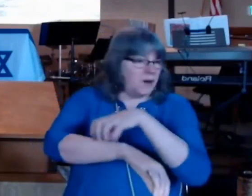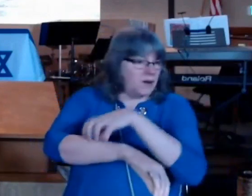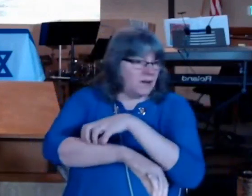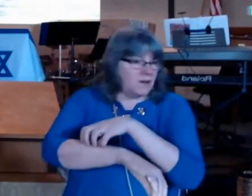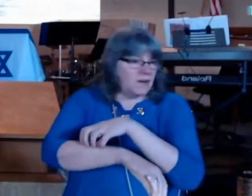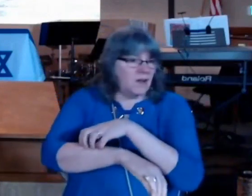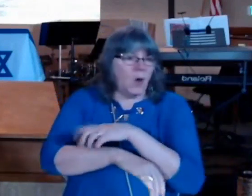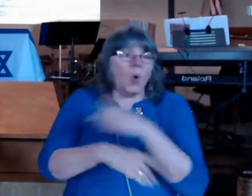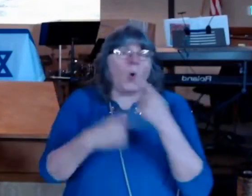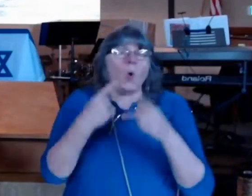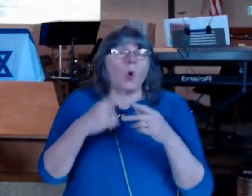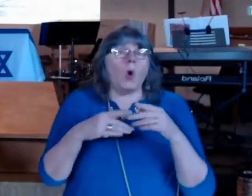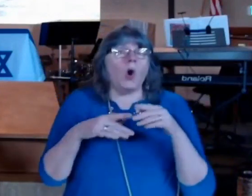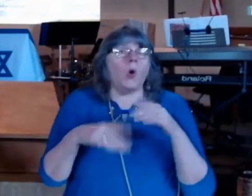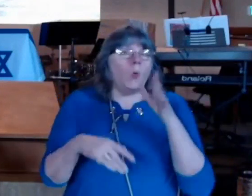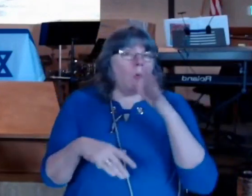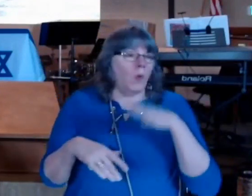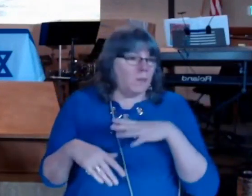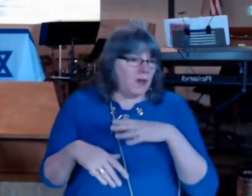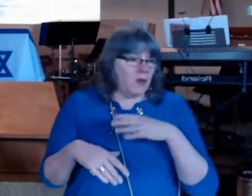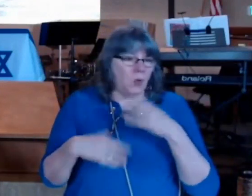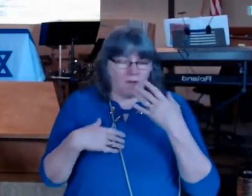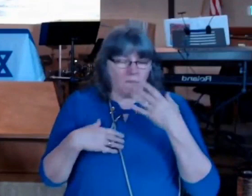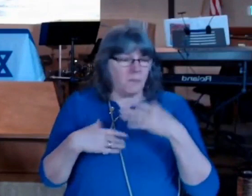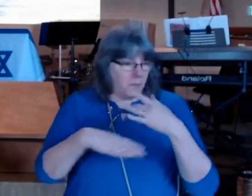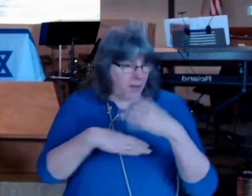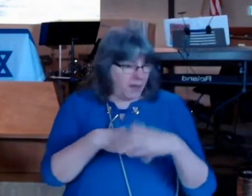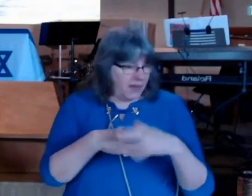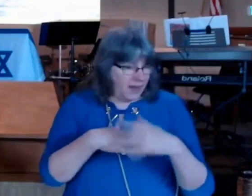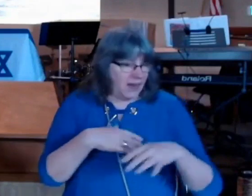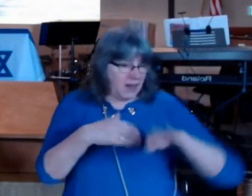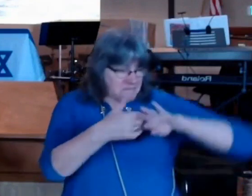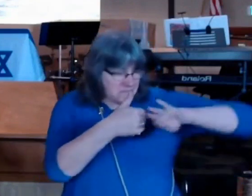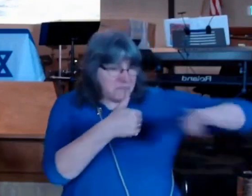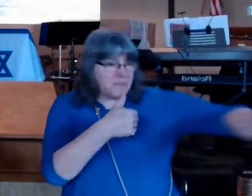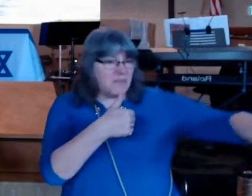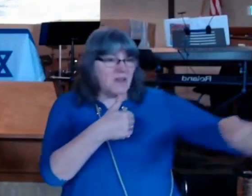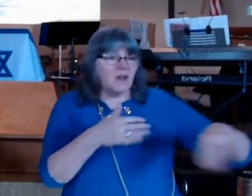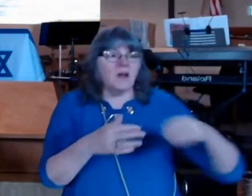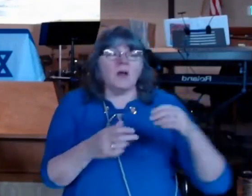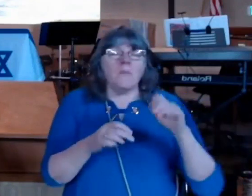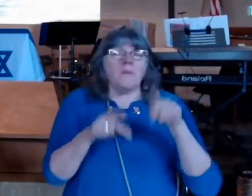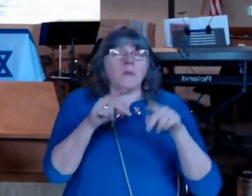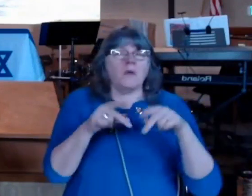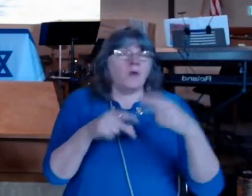bleeding those who are blind or have physical defects